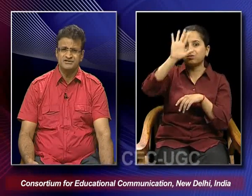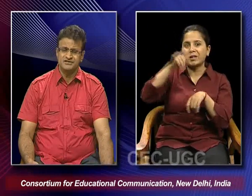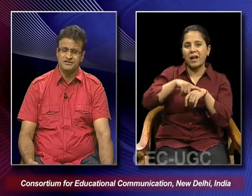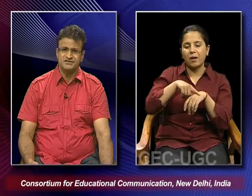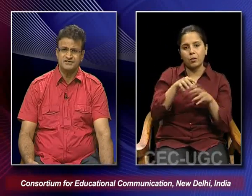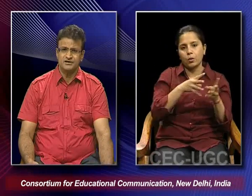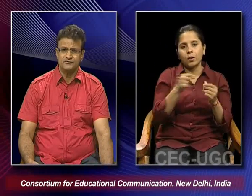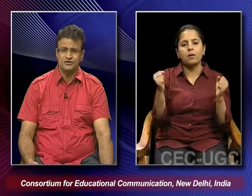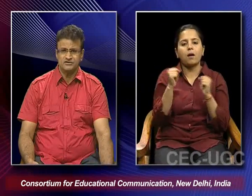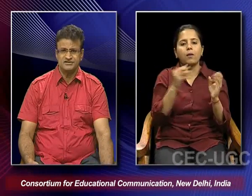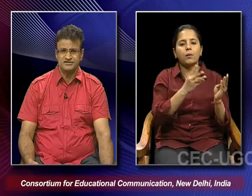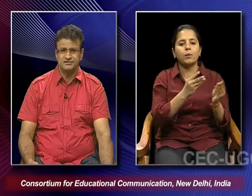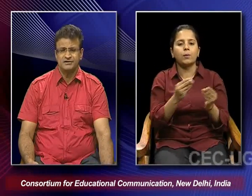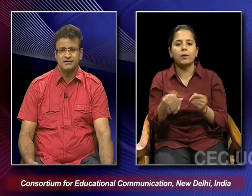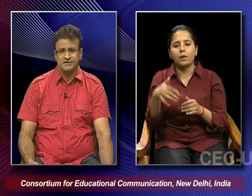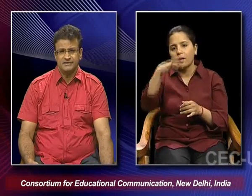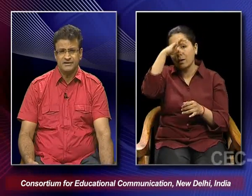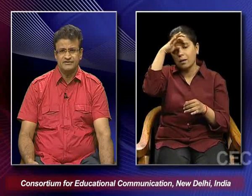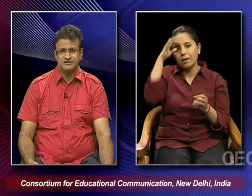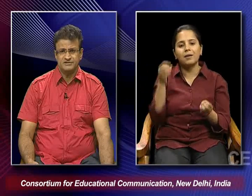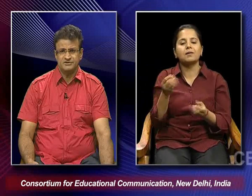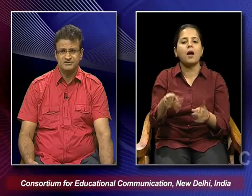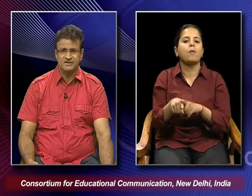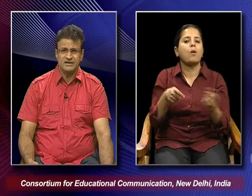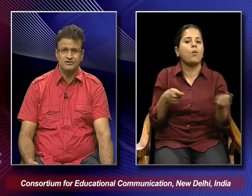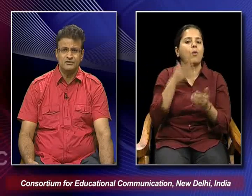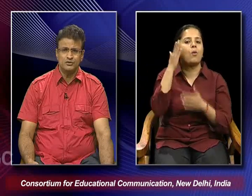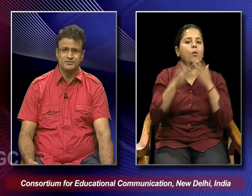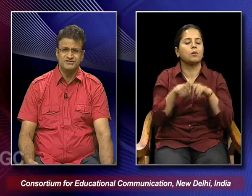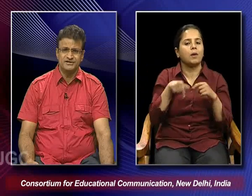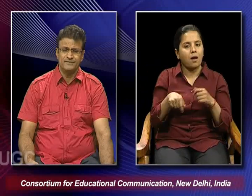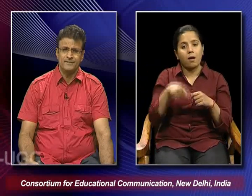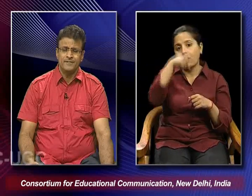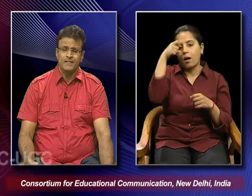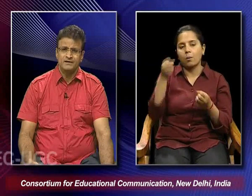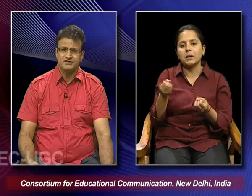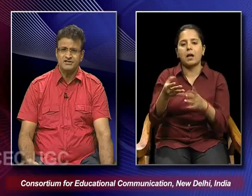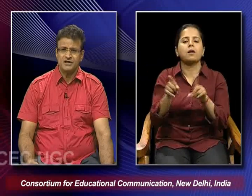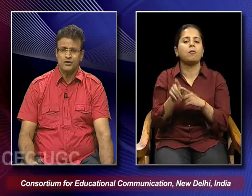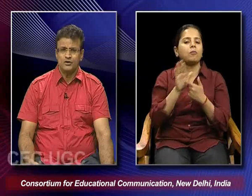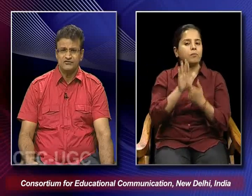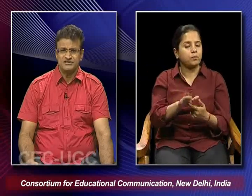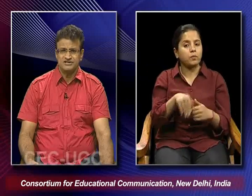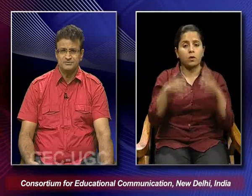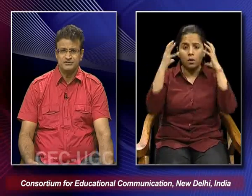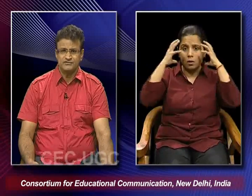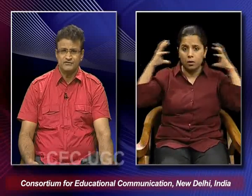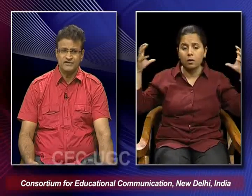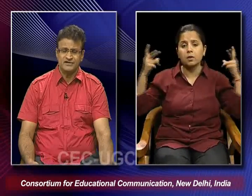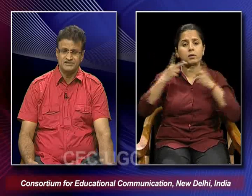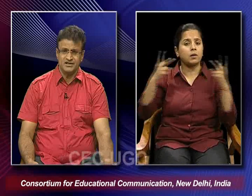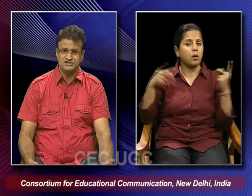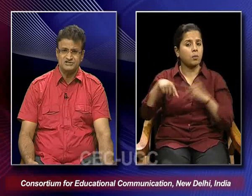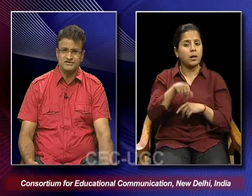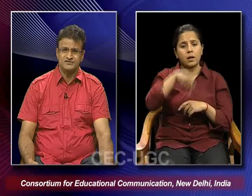season and the start of the hot season. That way the summer's arrival could be seen. The Shaira or Vijay Dashmi is one of